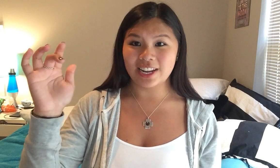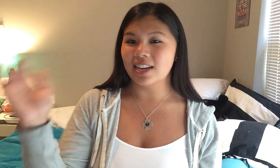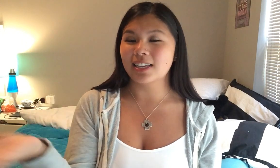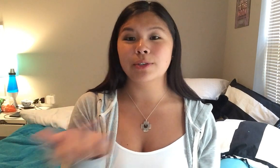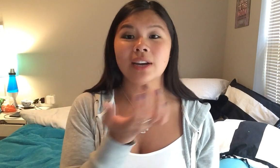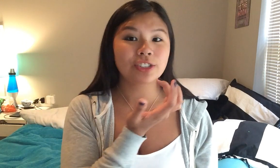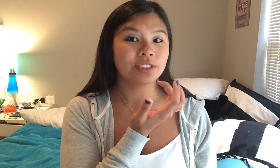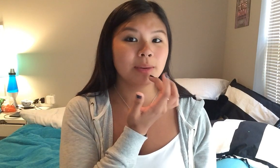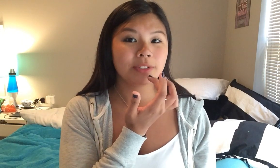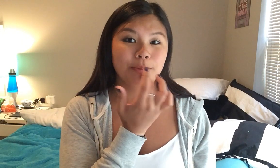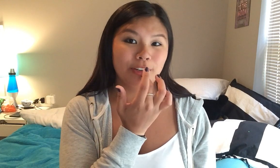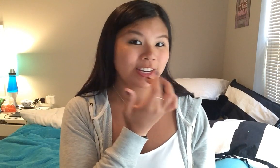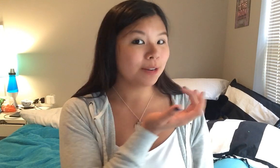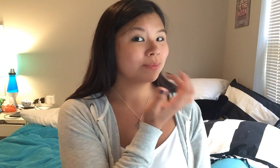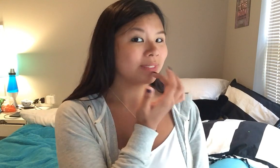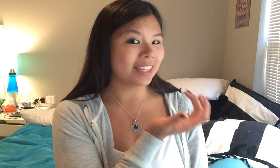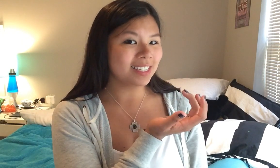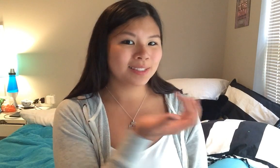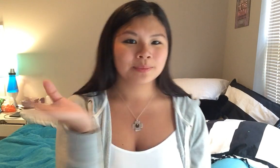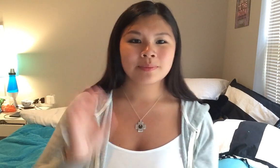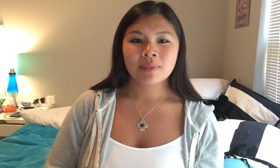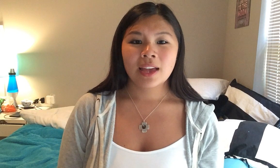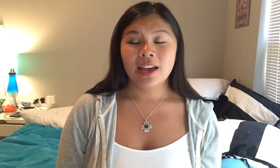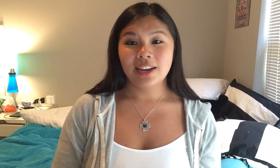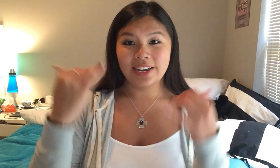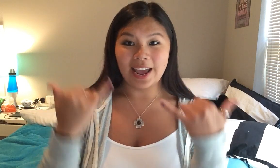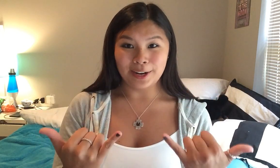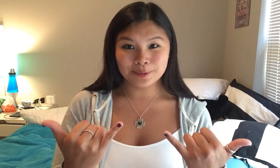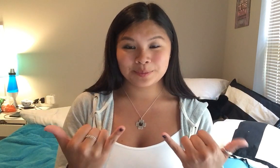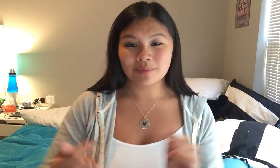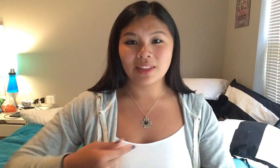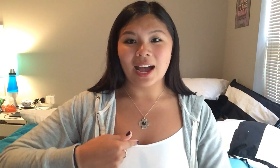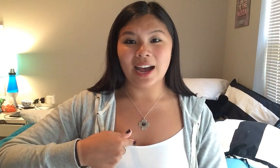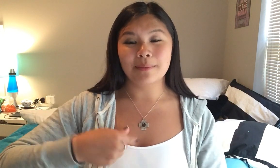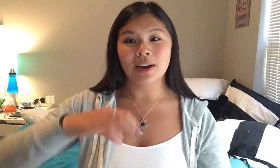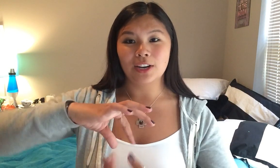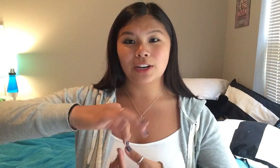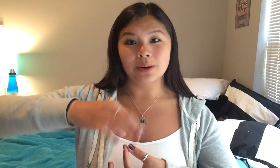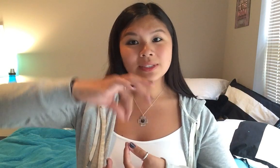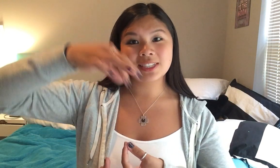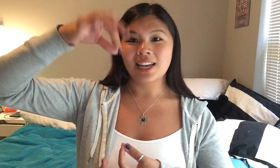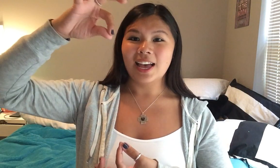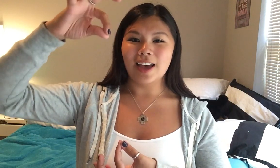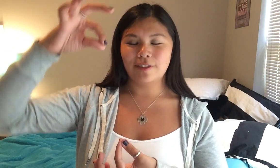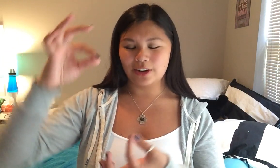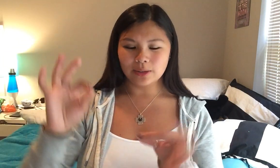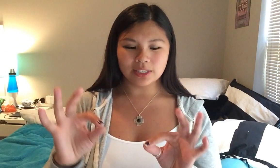except you touch your lip to your middle finger like this now I'm a ghost and for ghost it's